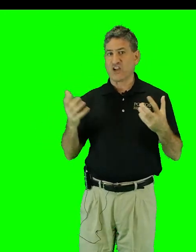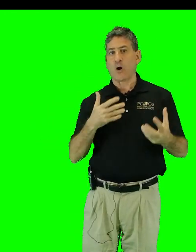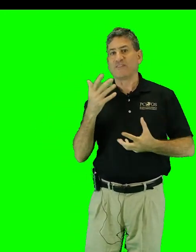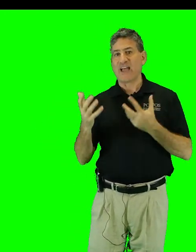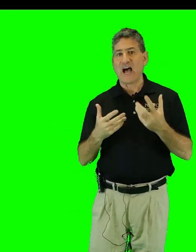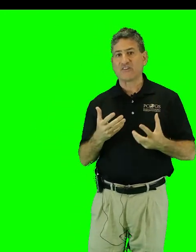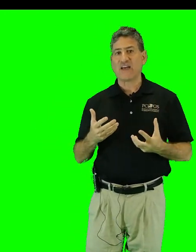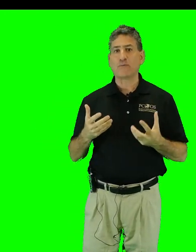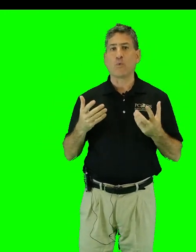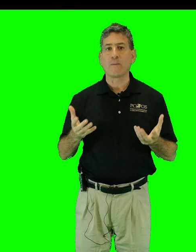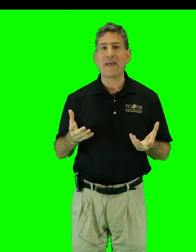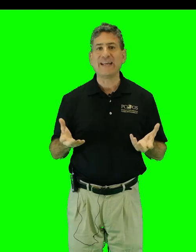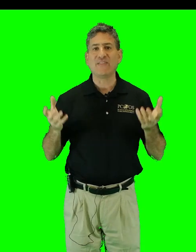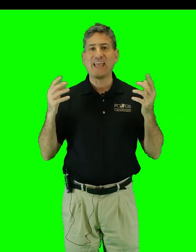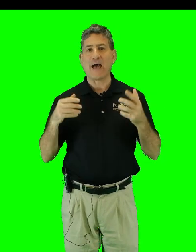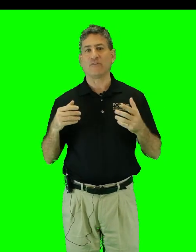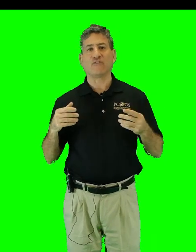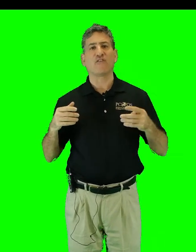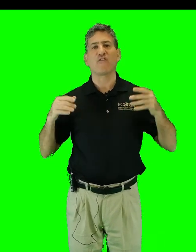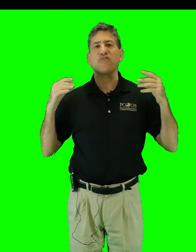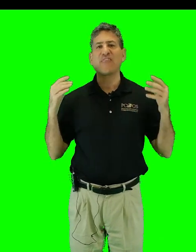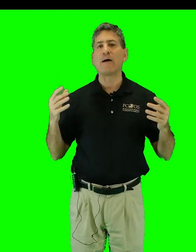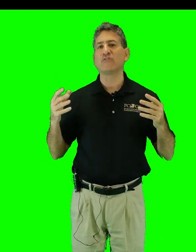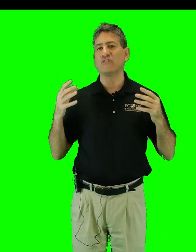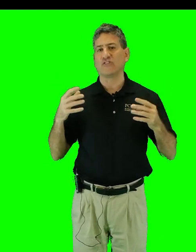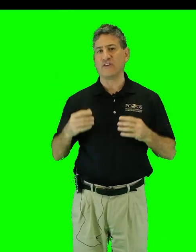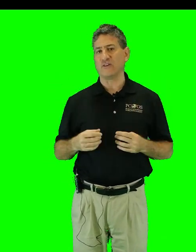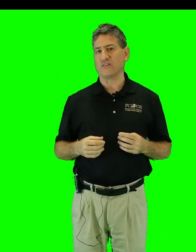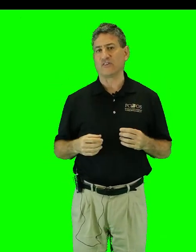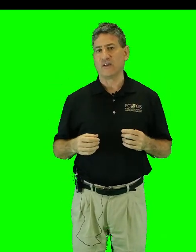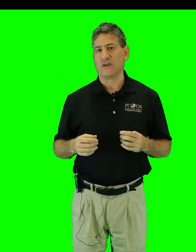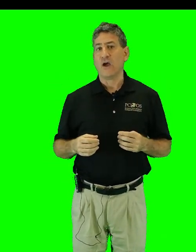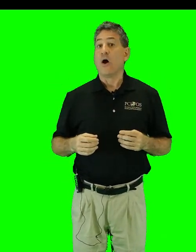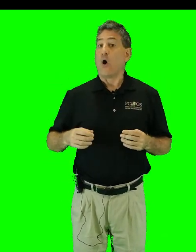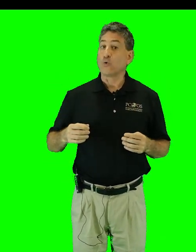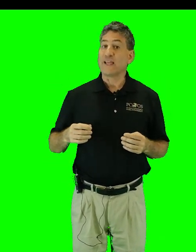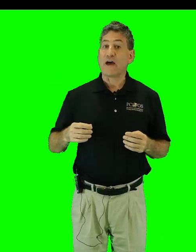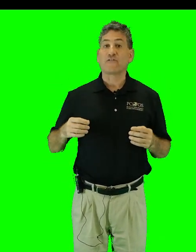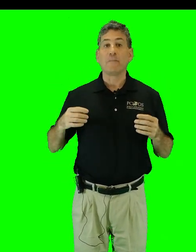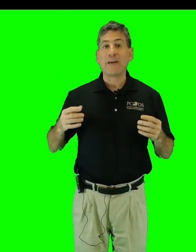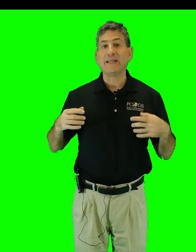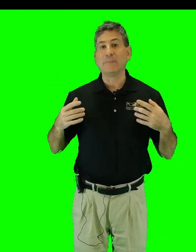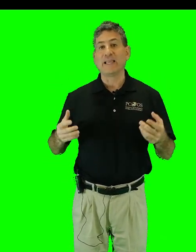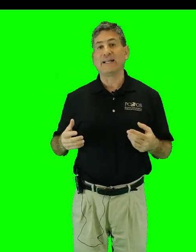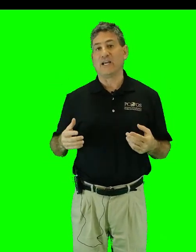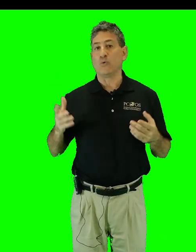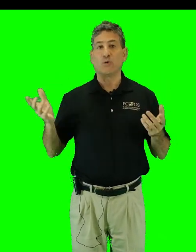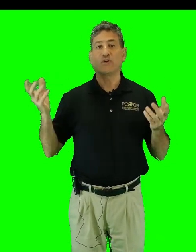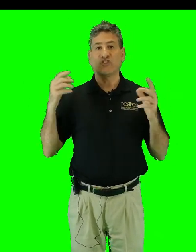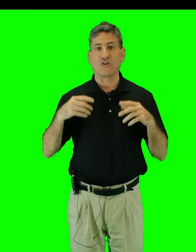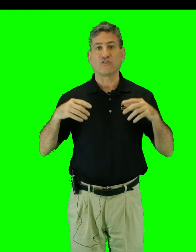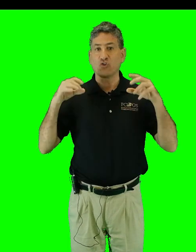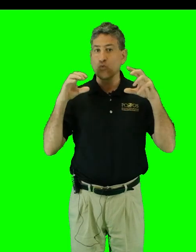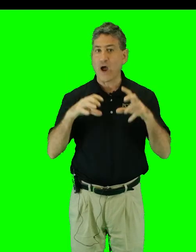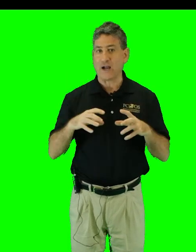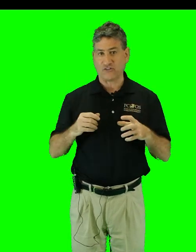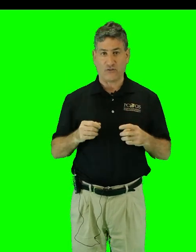carbon dioxide will remain in the atmosphere for thousands of years. Only after many millennia will it return to rocks, for